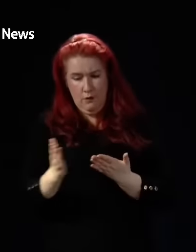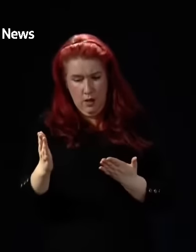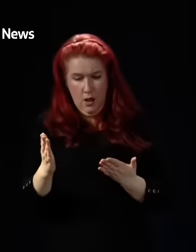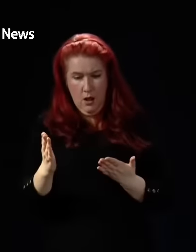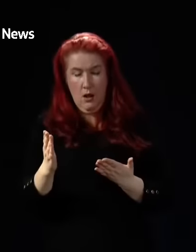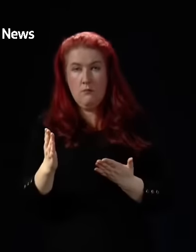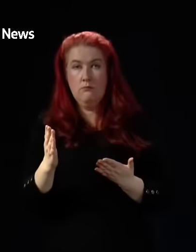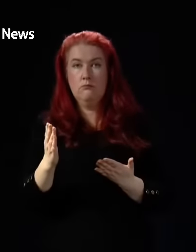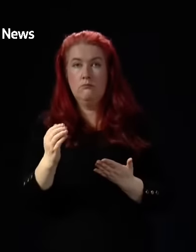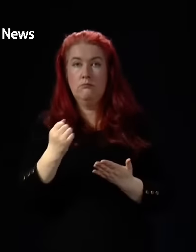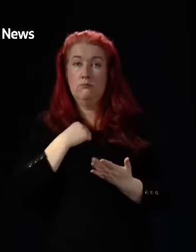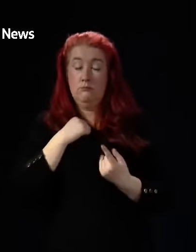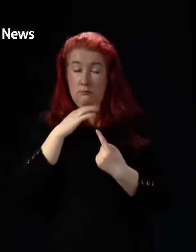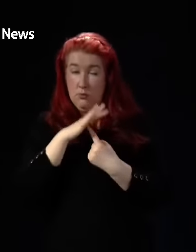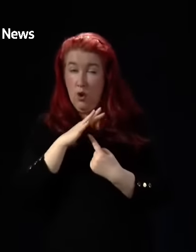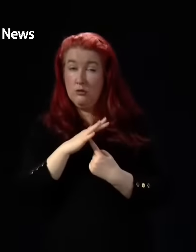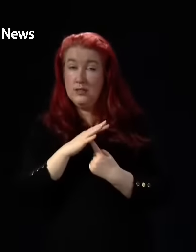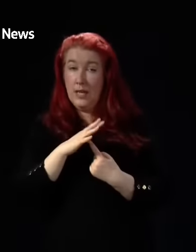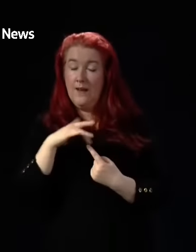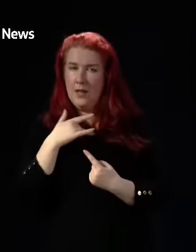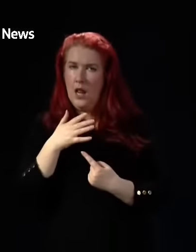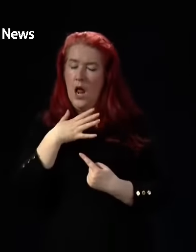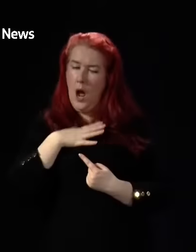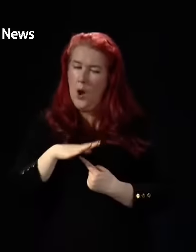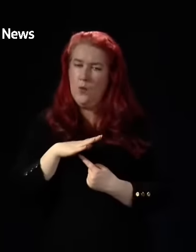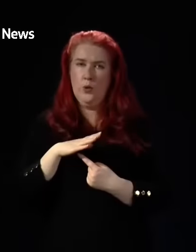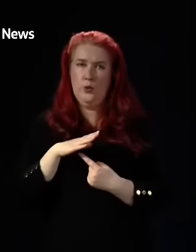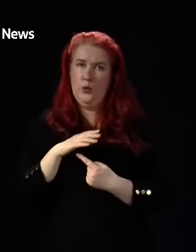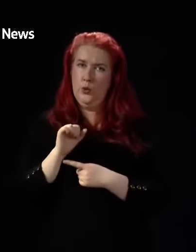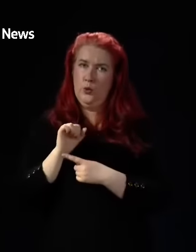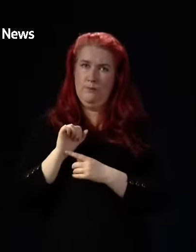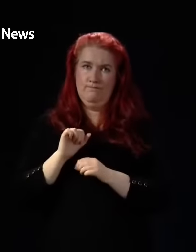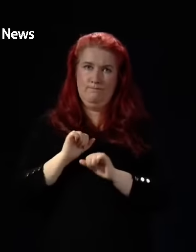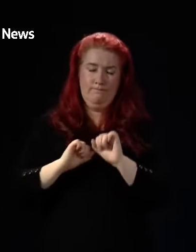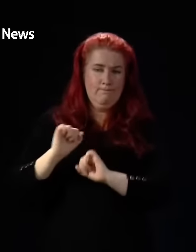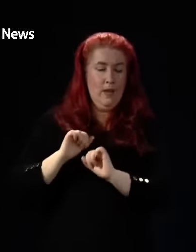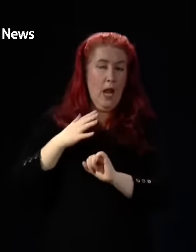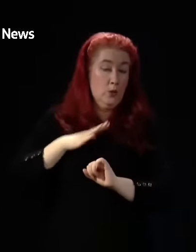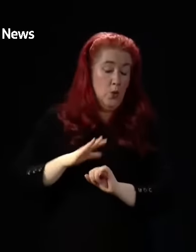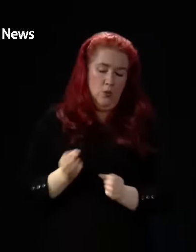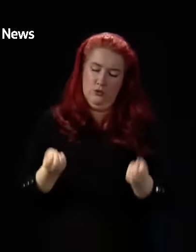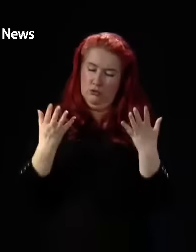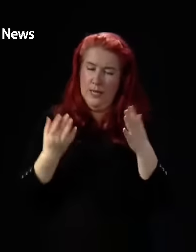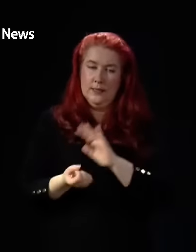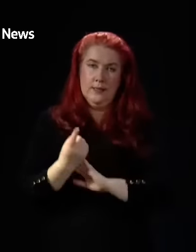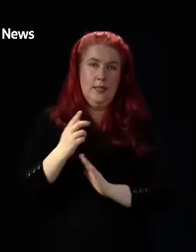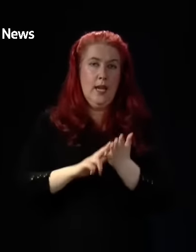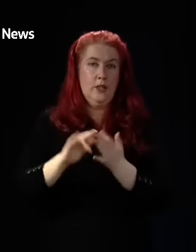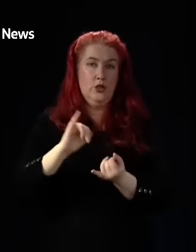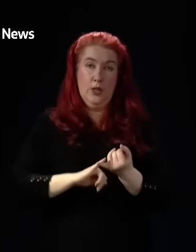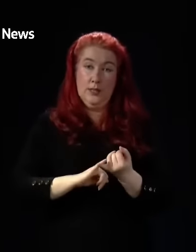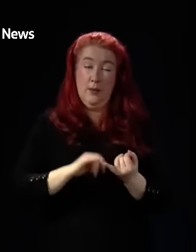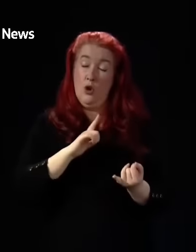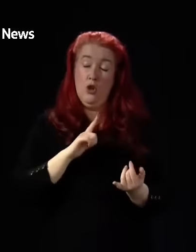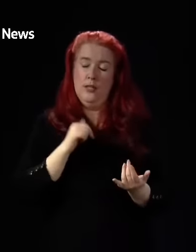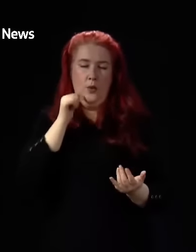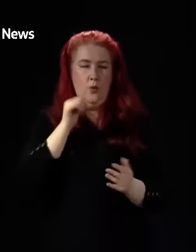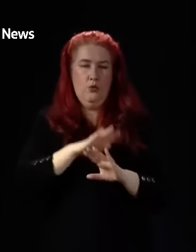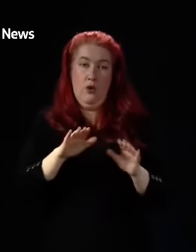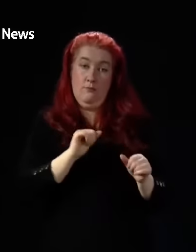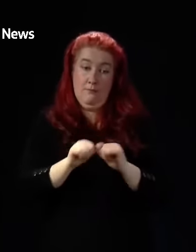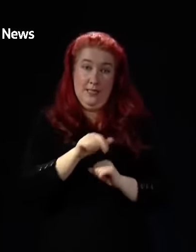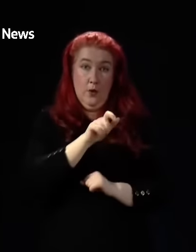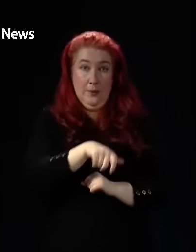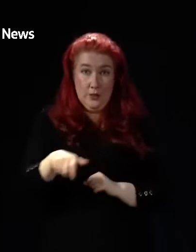about the priority I attach to avoiding industrial action in our National Health Service. First and foremost, because I don't think that's in the interests of patients